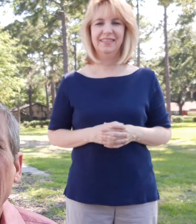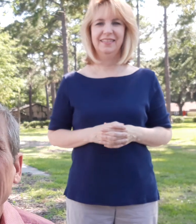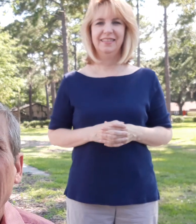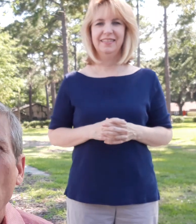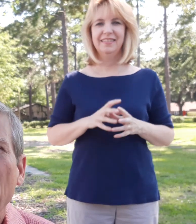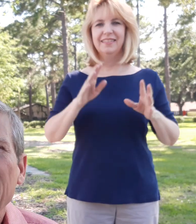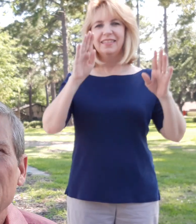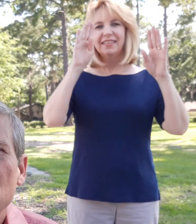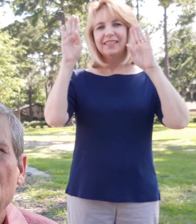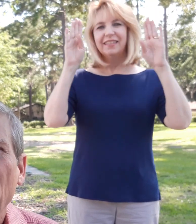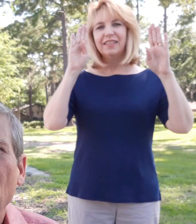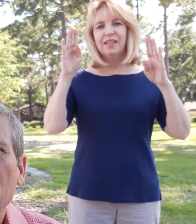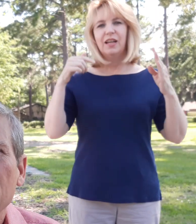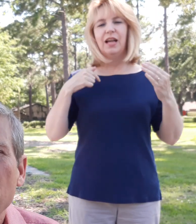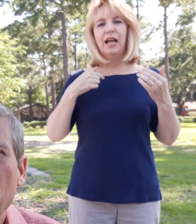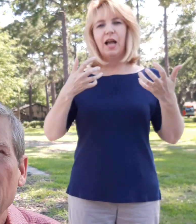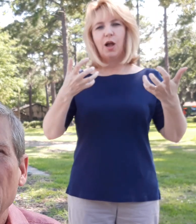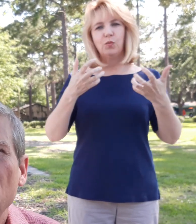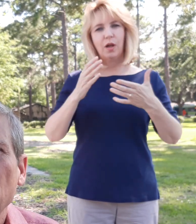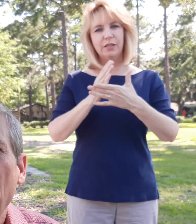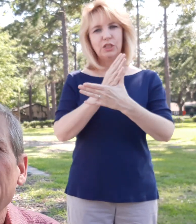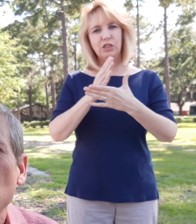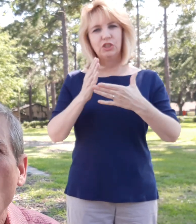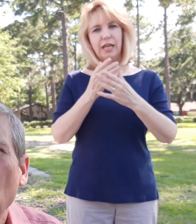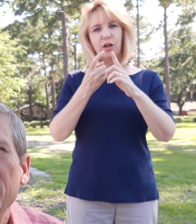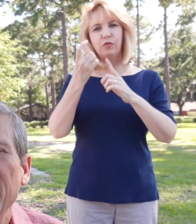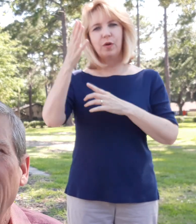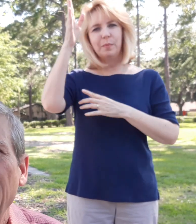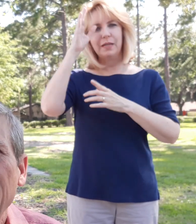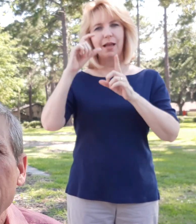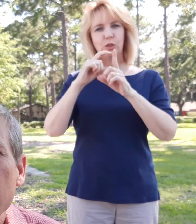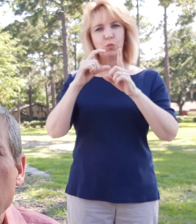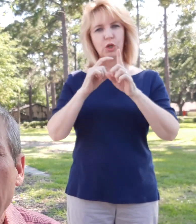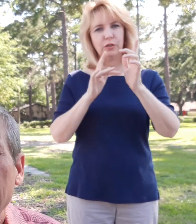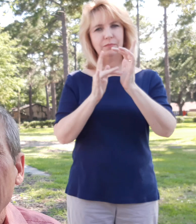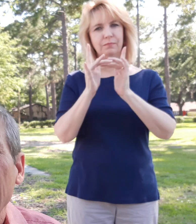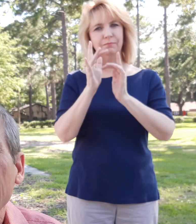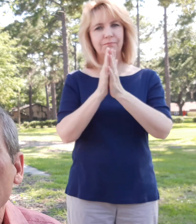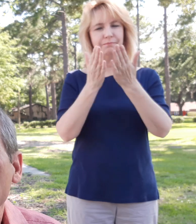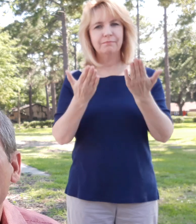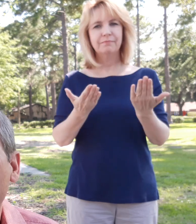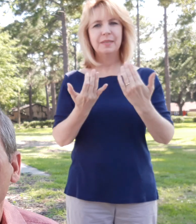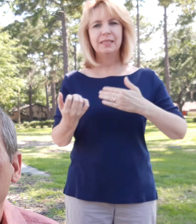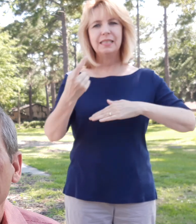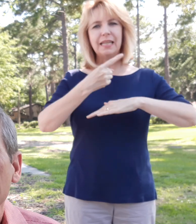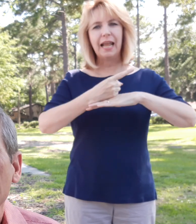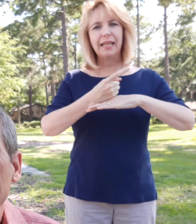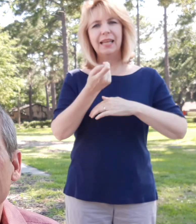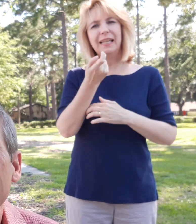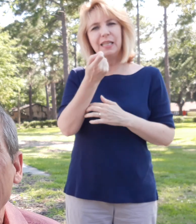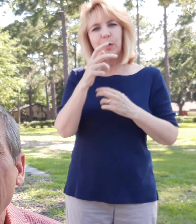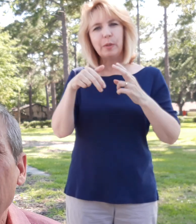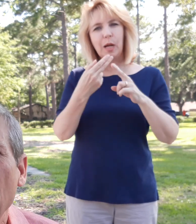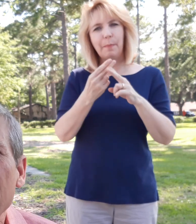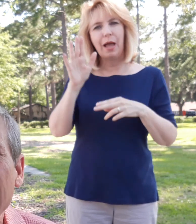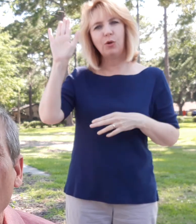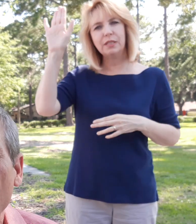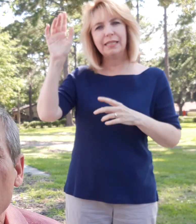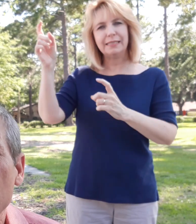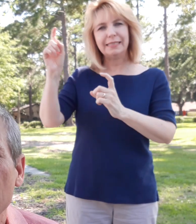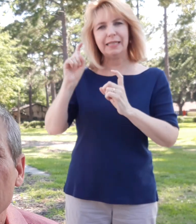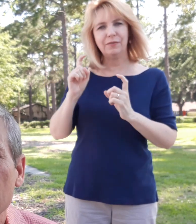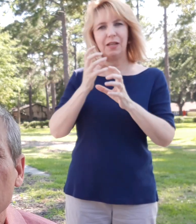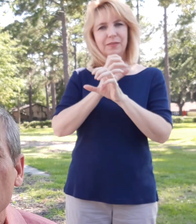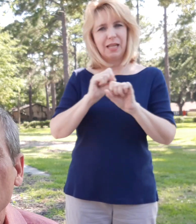Hi, I would like to share from God's Word today a little bit about His gift of